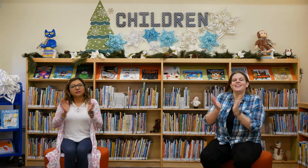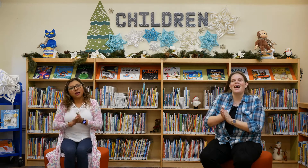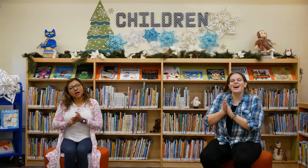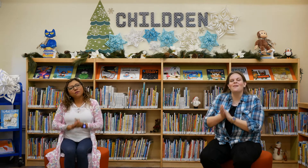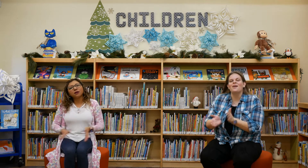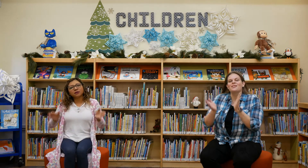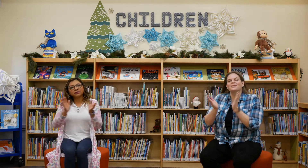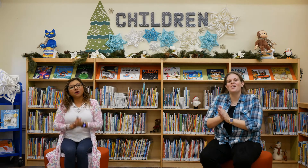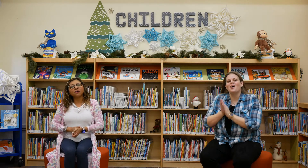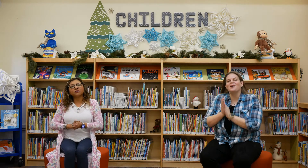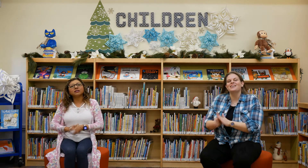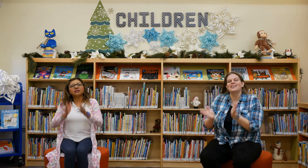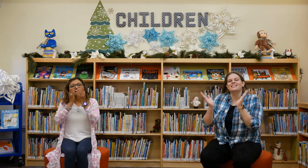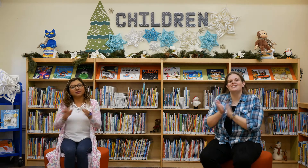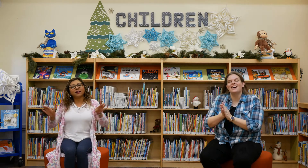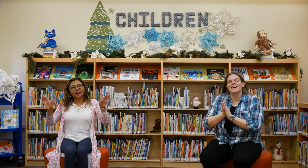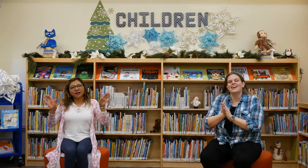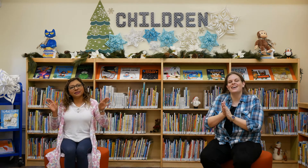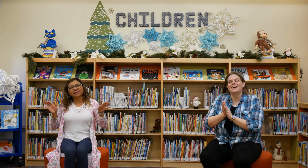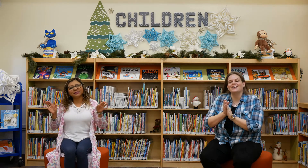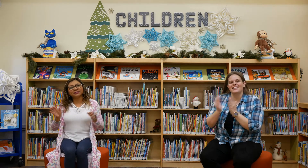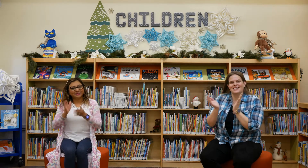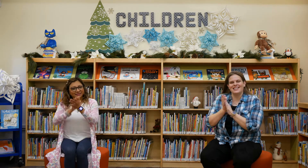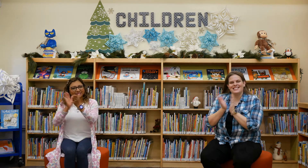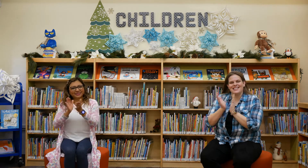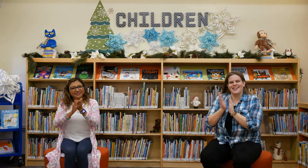now our song is done. Good job.